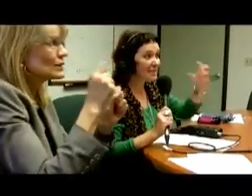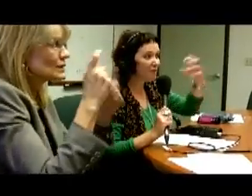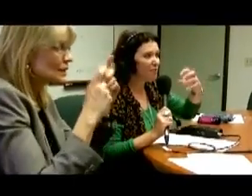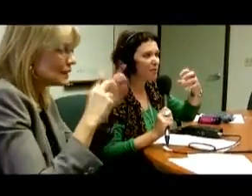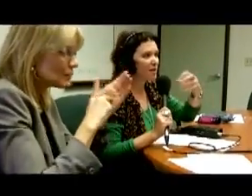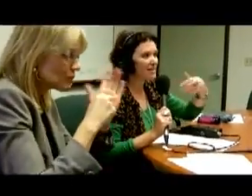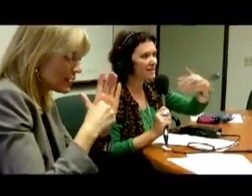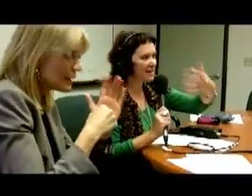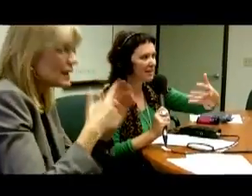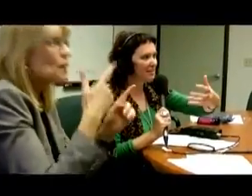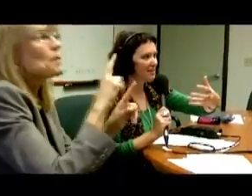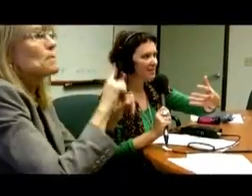both.